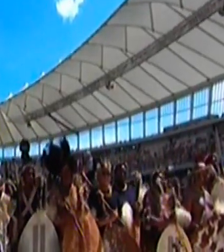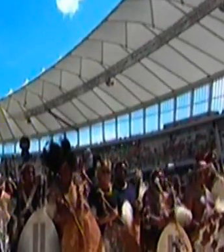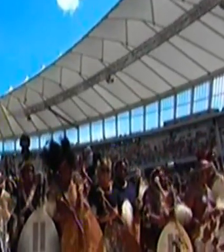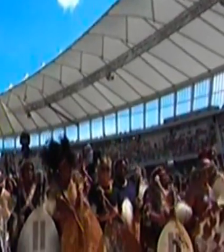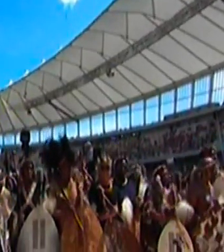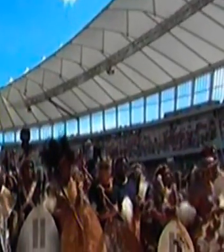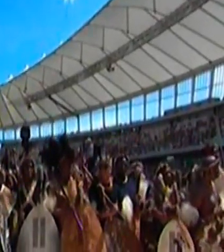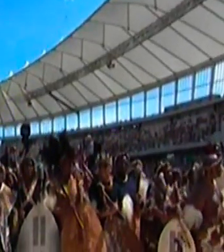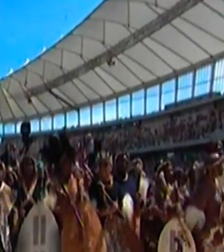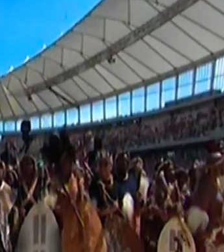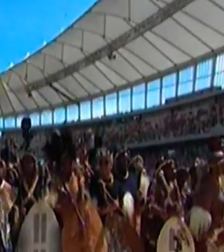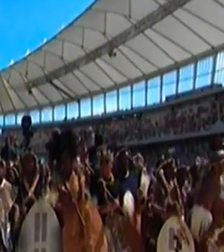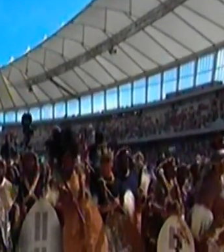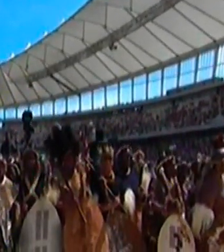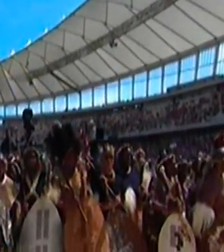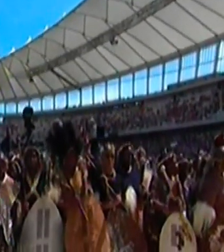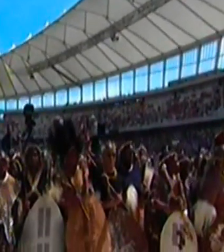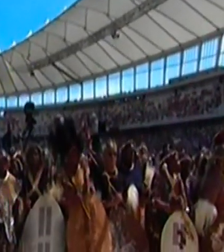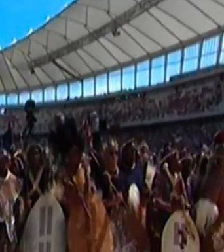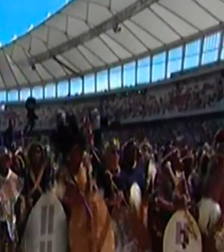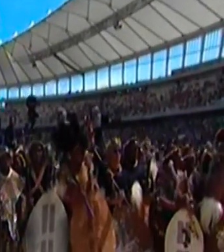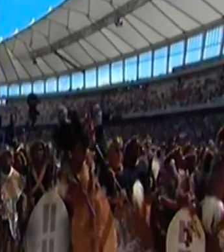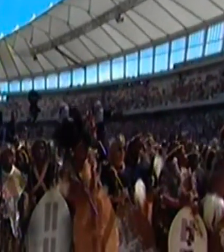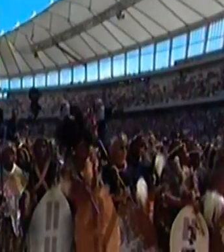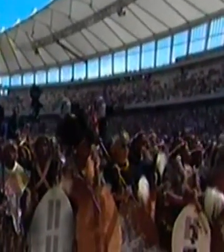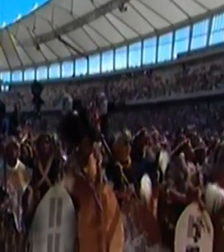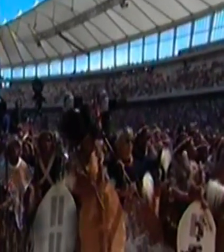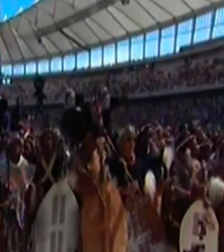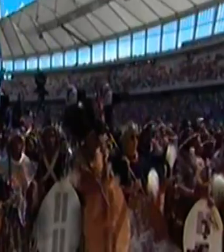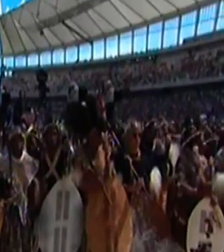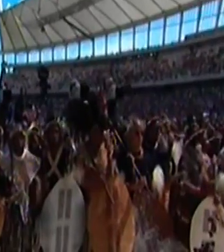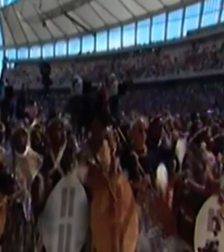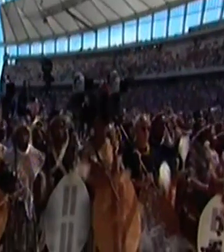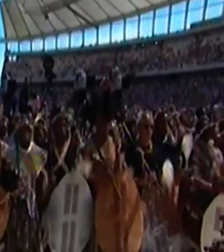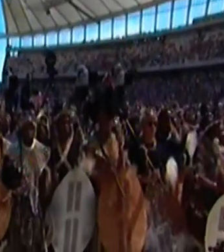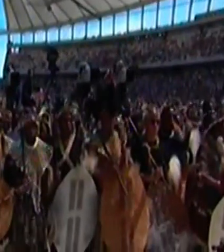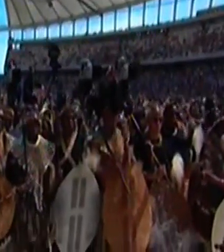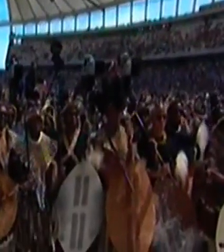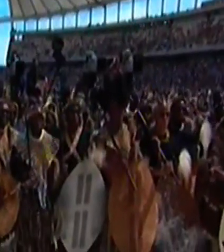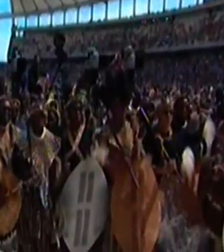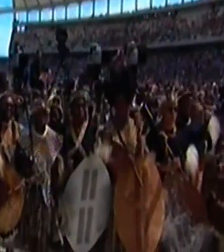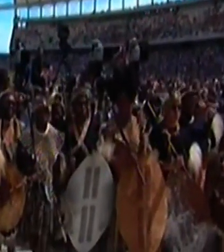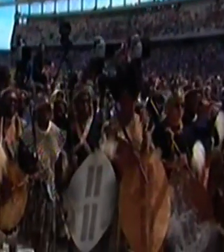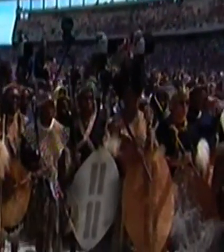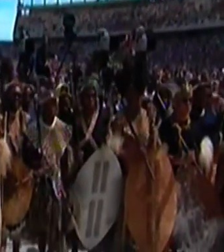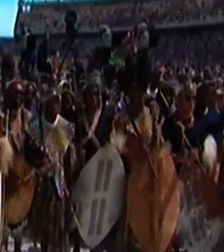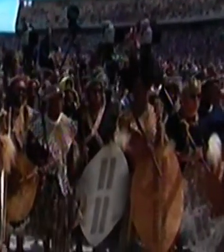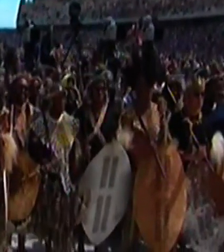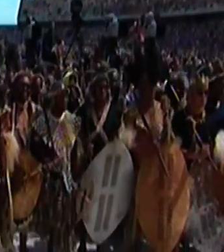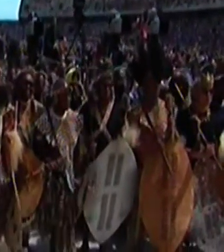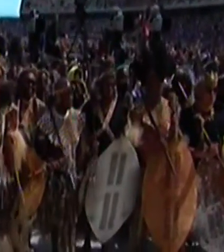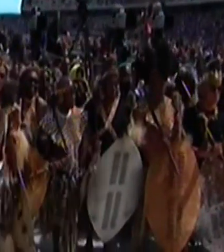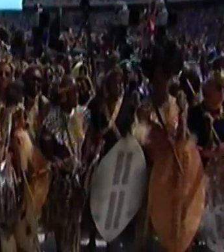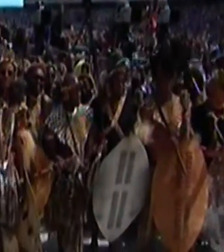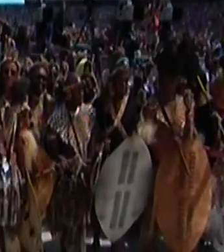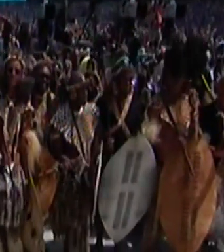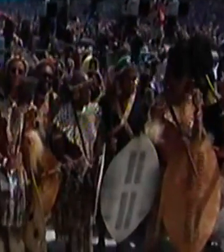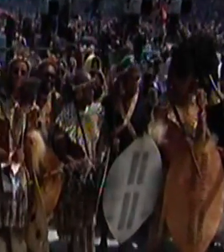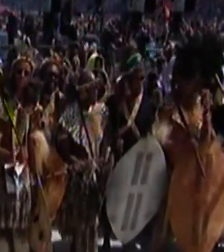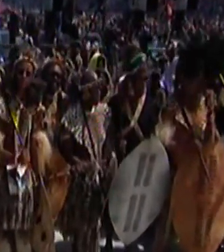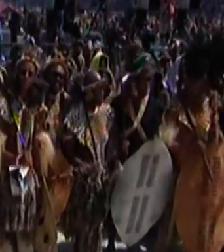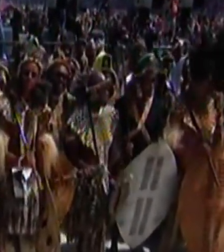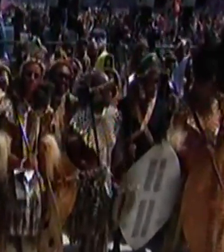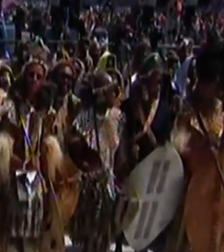speaks Zulu, followed by people who speak Isikosa at 16%. Isi Zulu is spoken